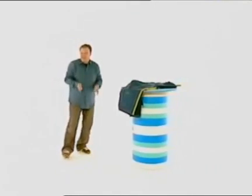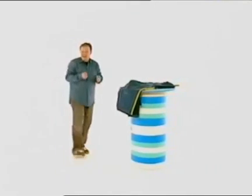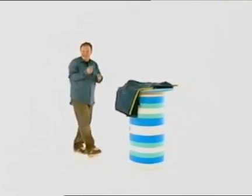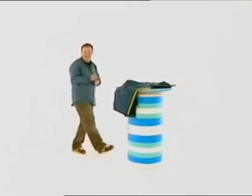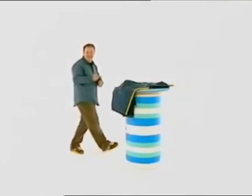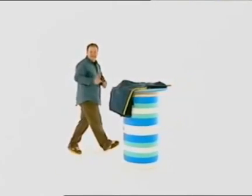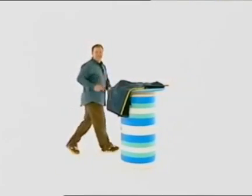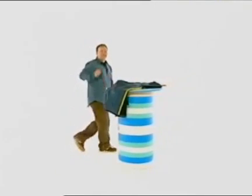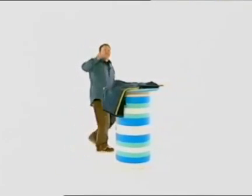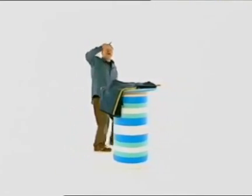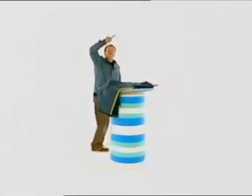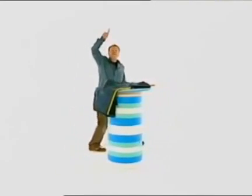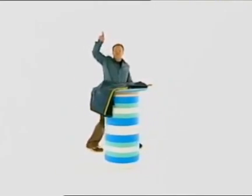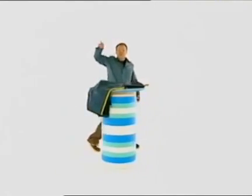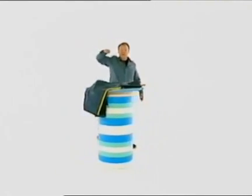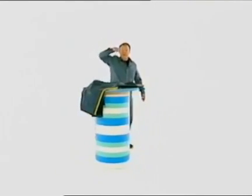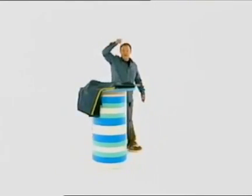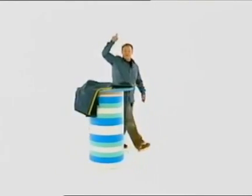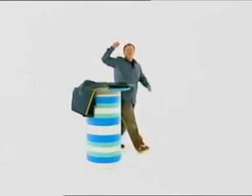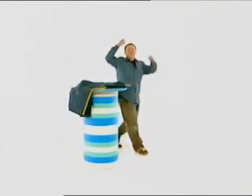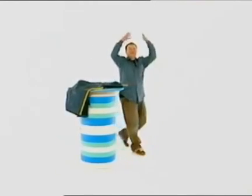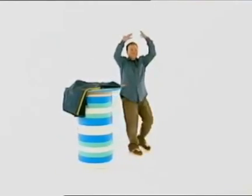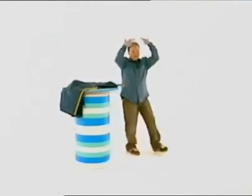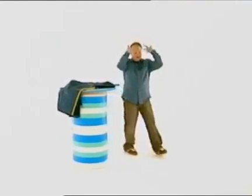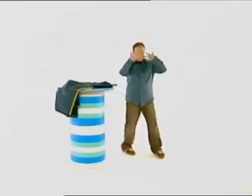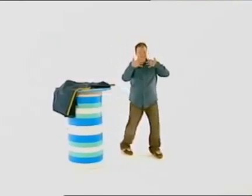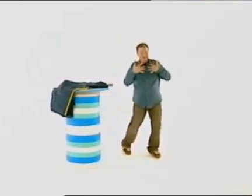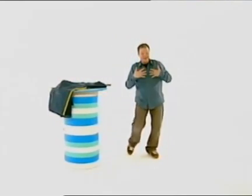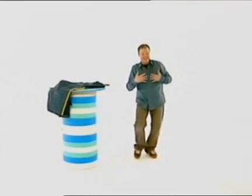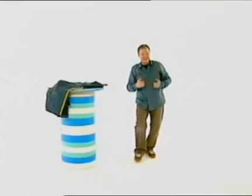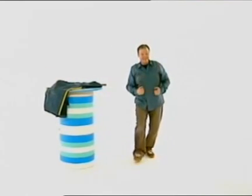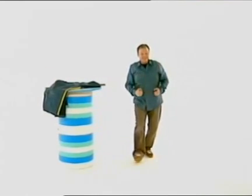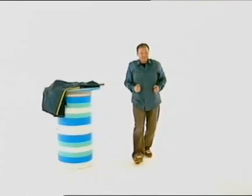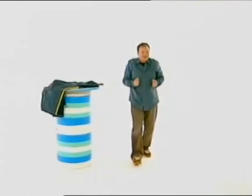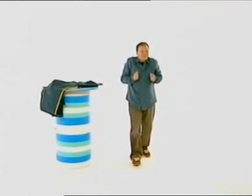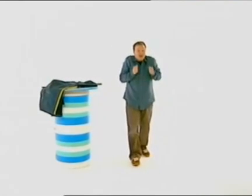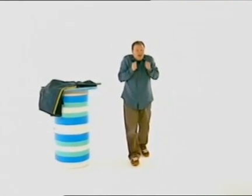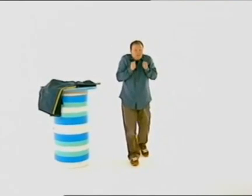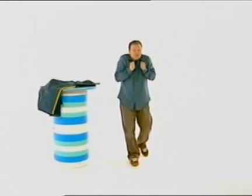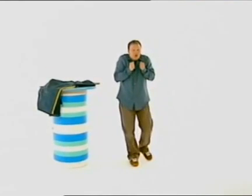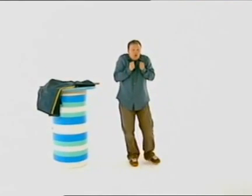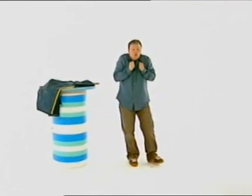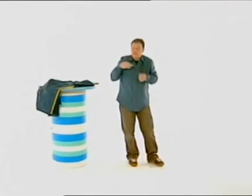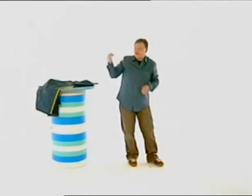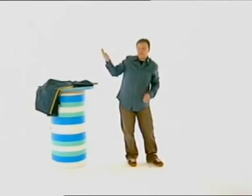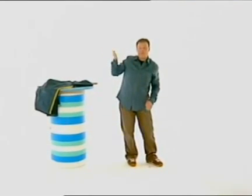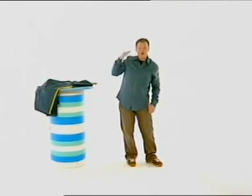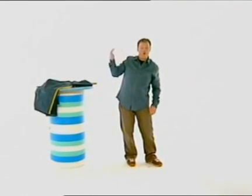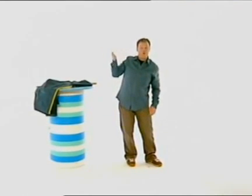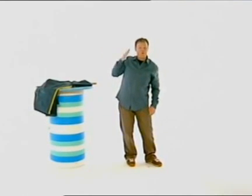changing. Sometimes the sun is out, sometimes it's raining, sometimes the cold wind blows.